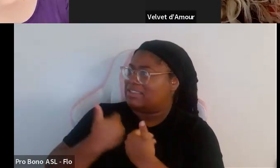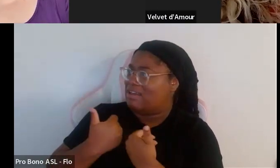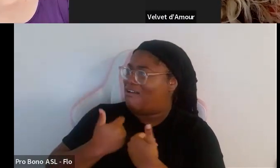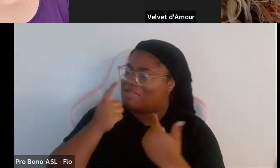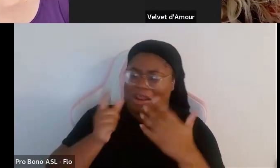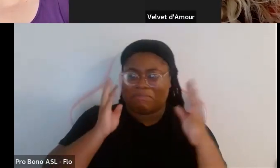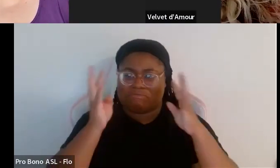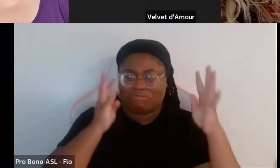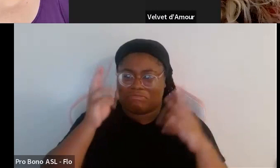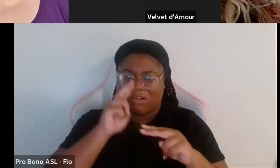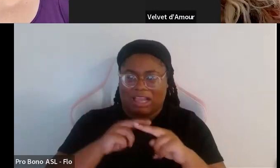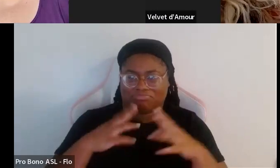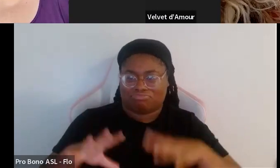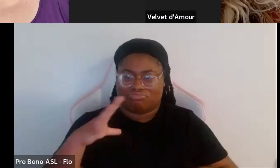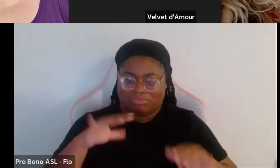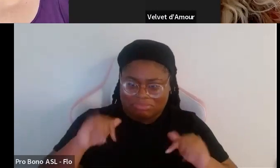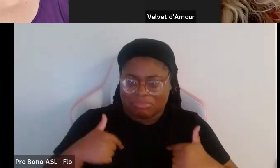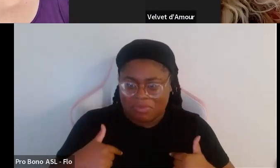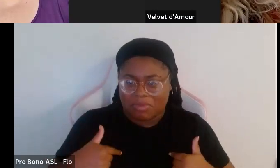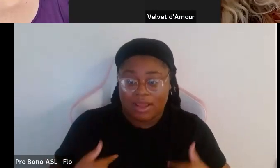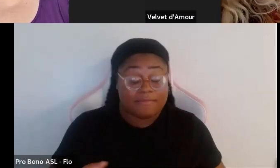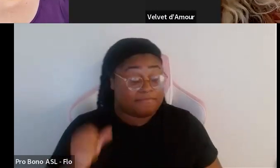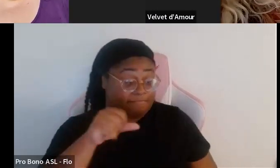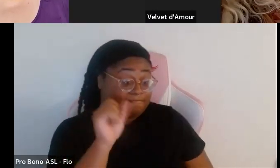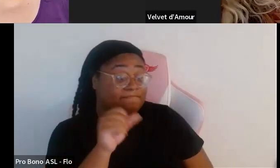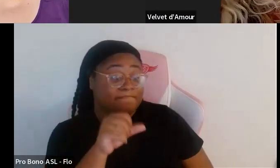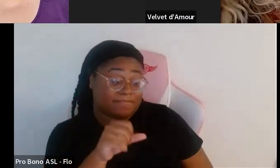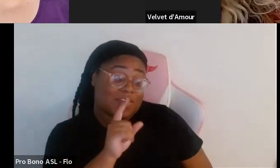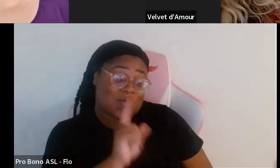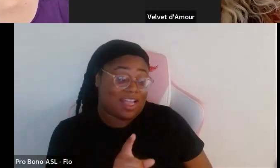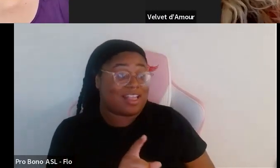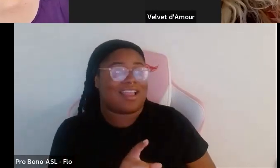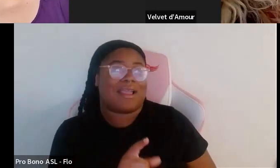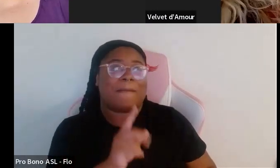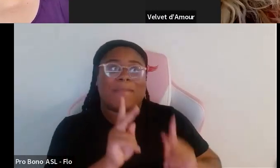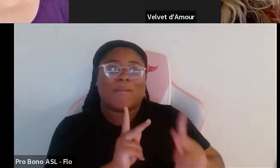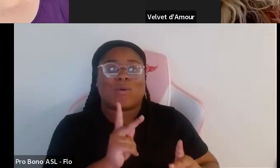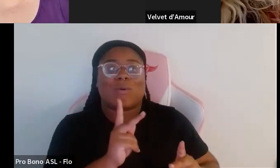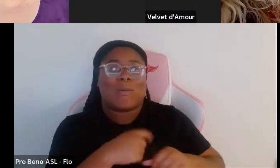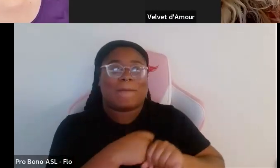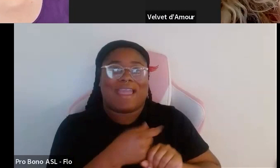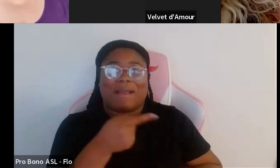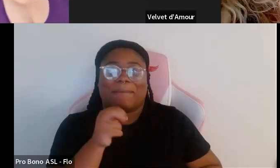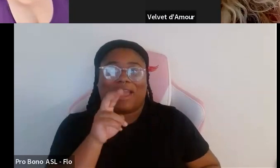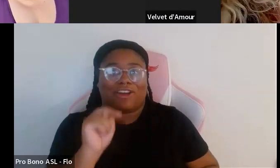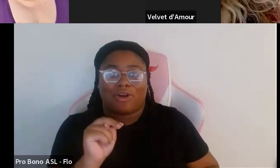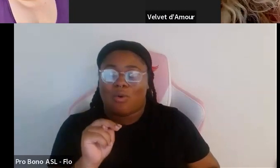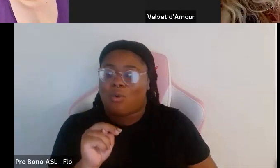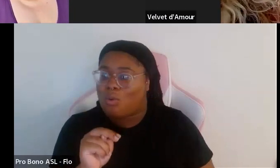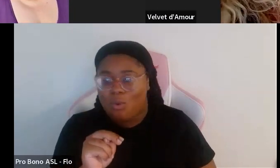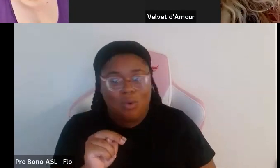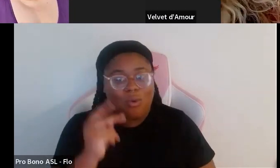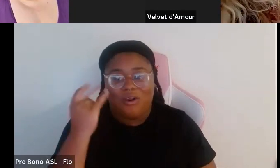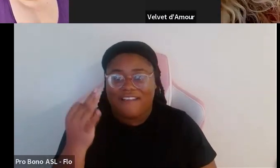gonna have fun you know i know i mean i have total envy of people who are pattern makers like if i could download the